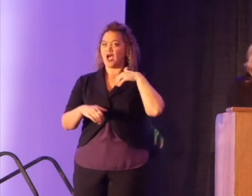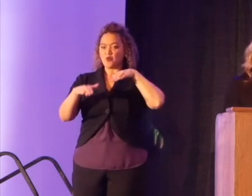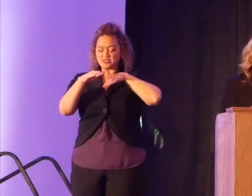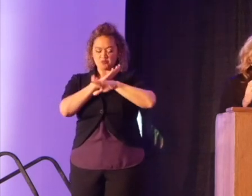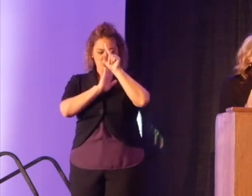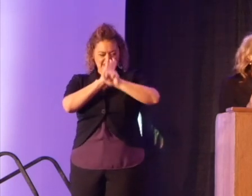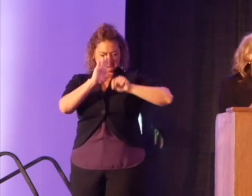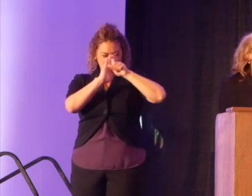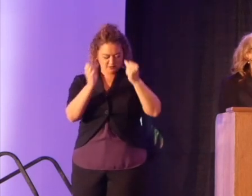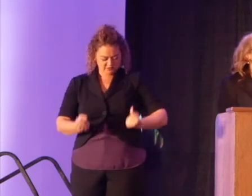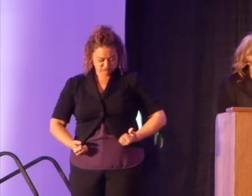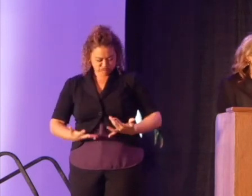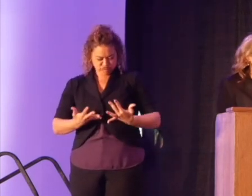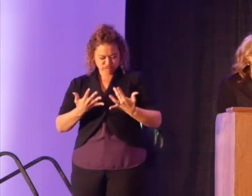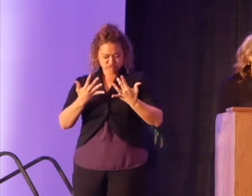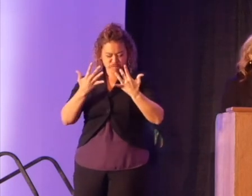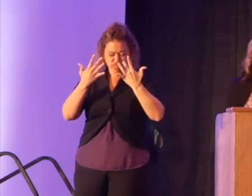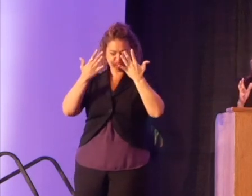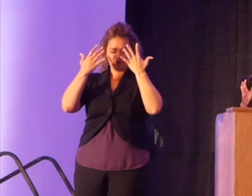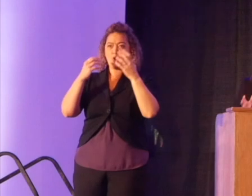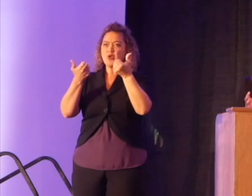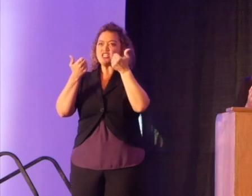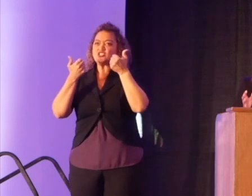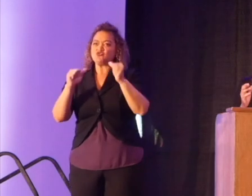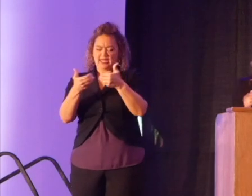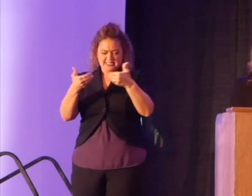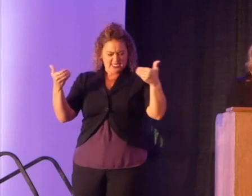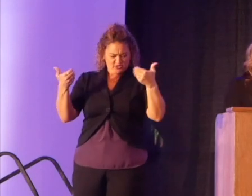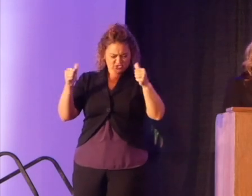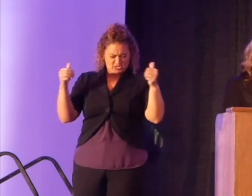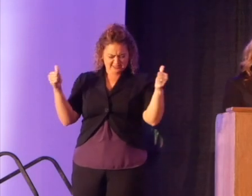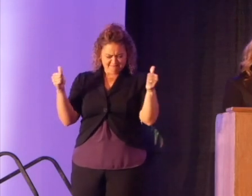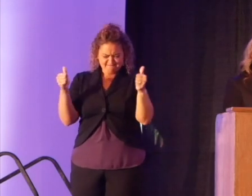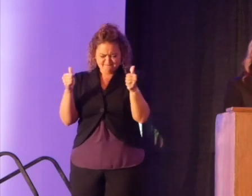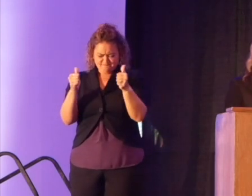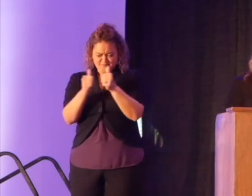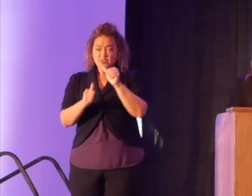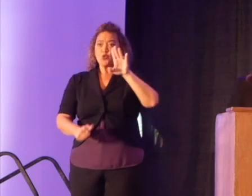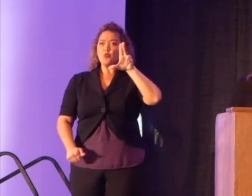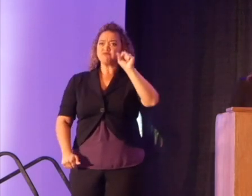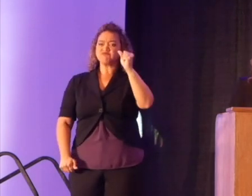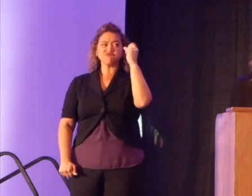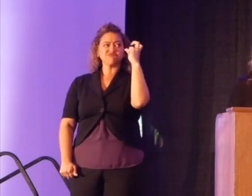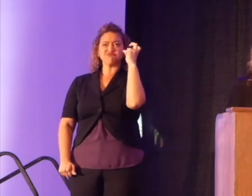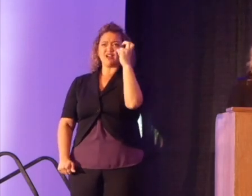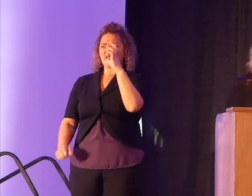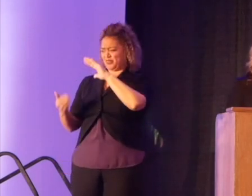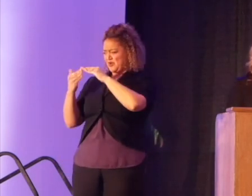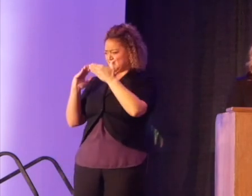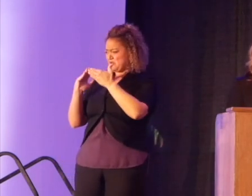fire, a time of desegregation, a time of busing children beyond the boundaries of their own neighborhoods.